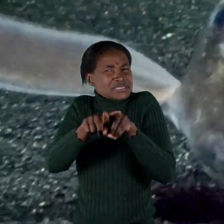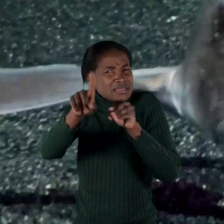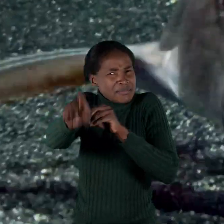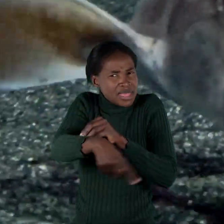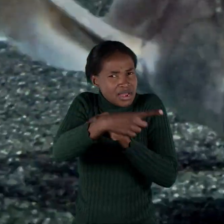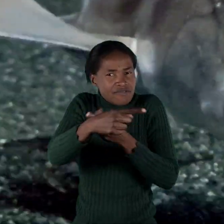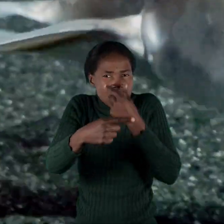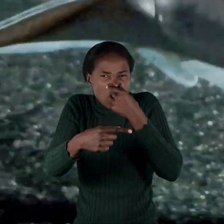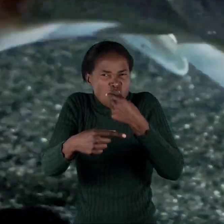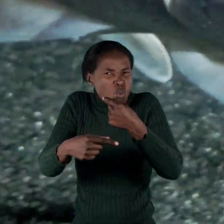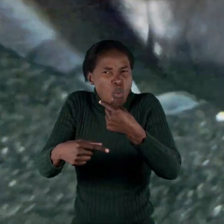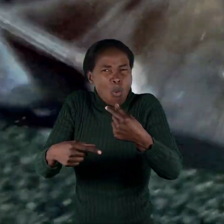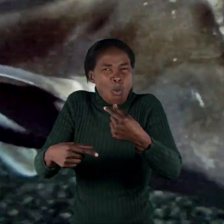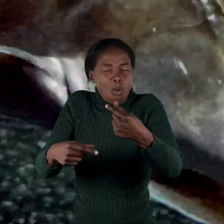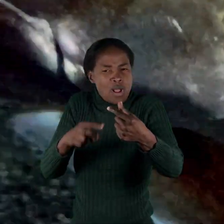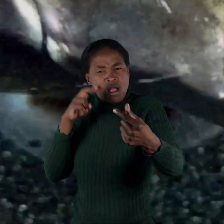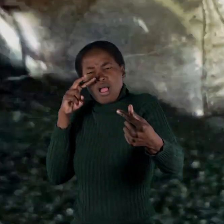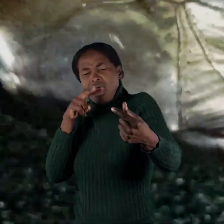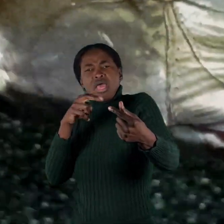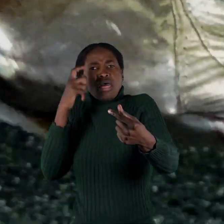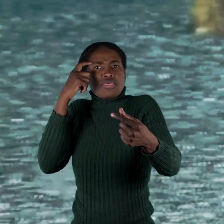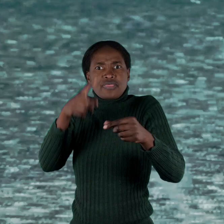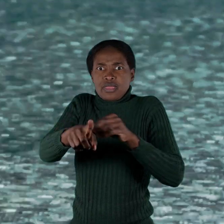It has a long snout that looks a bit like the trunk of an elephant.